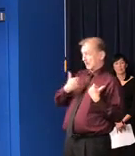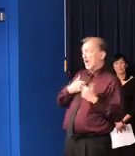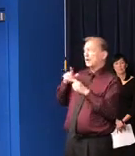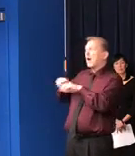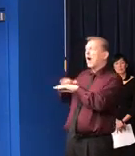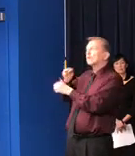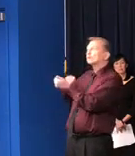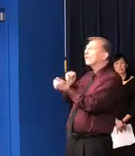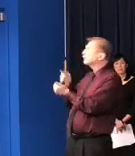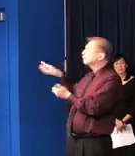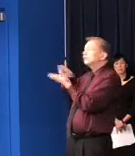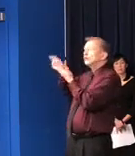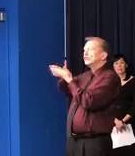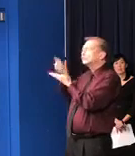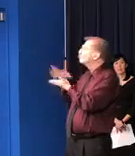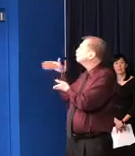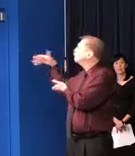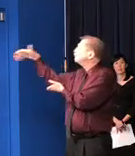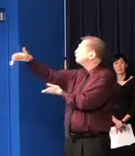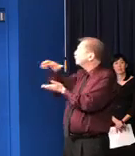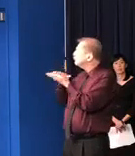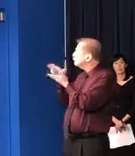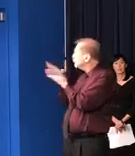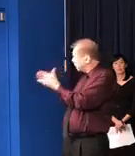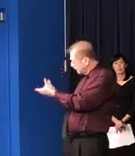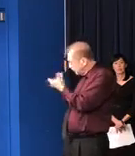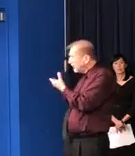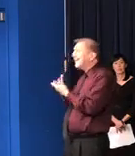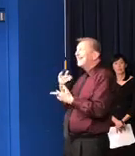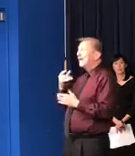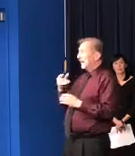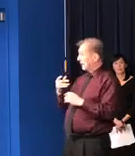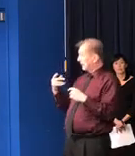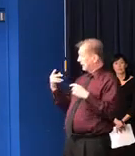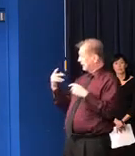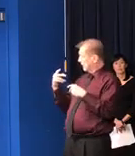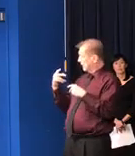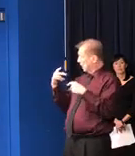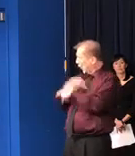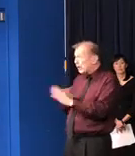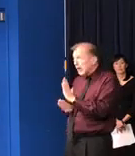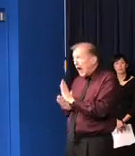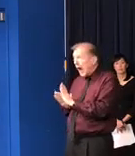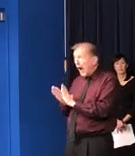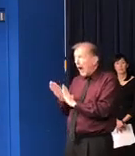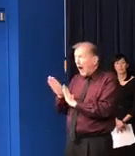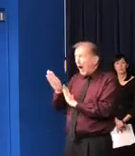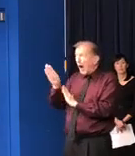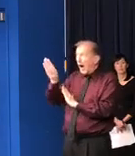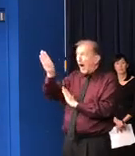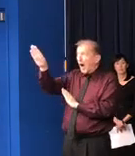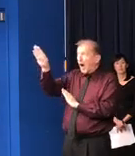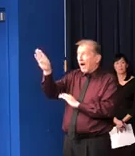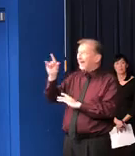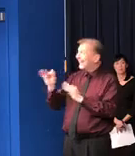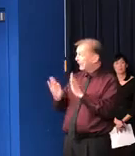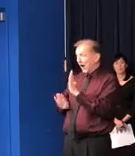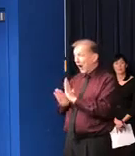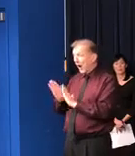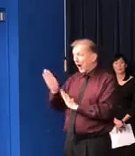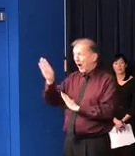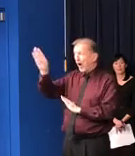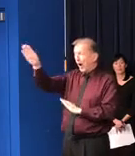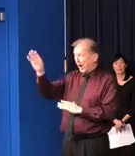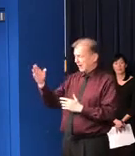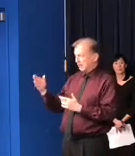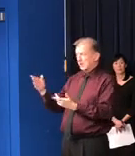experts out there to tell us, are we on the right trajectory? Are we reaching a peak? When will we reach a peak? What happens on the other side of